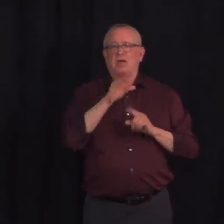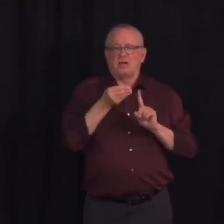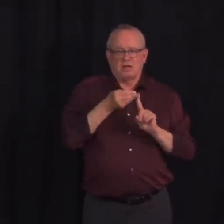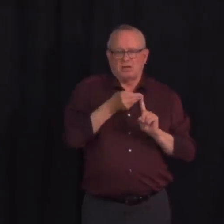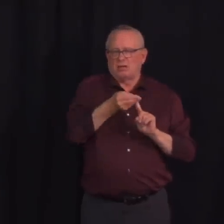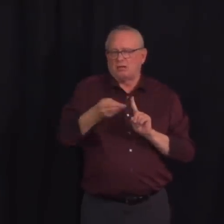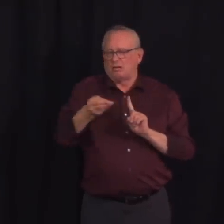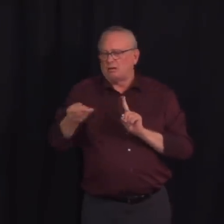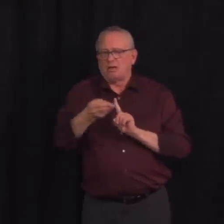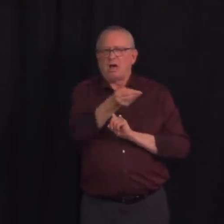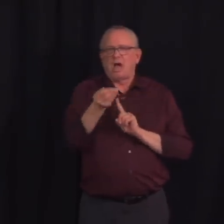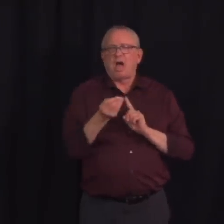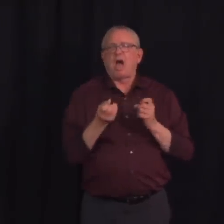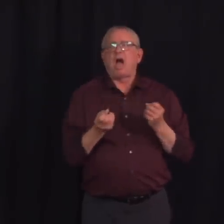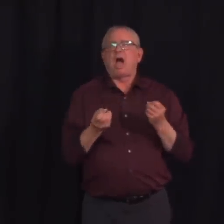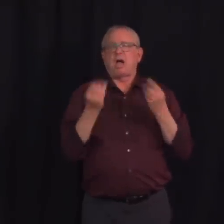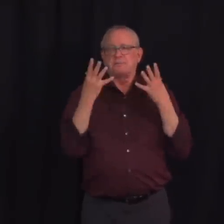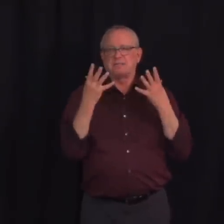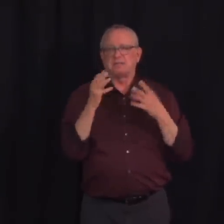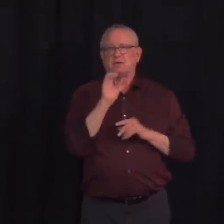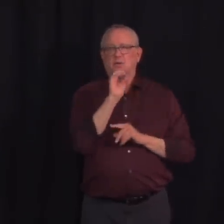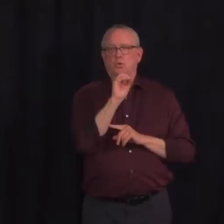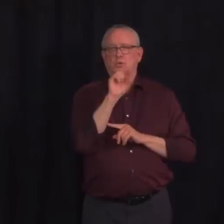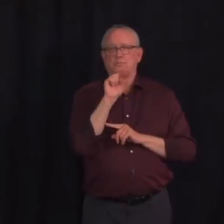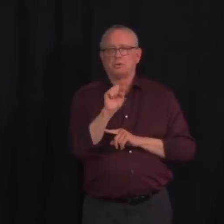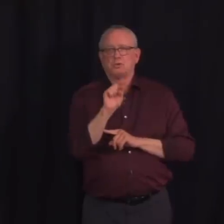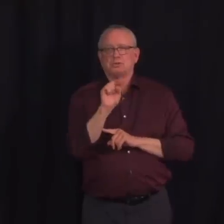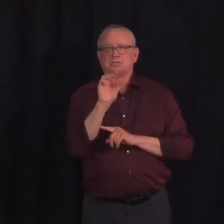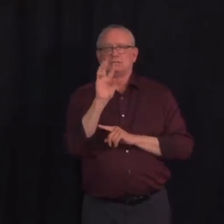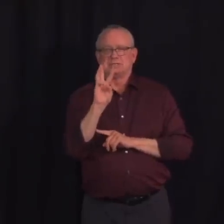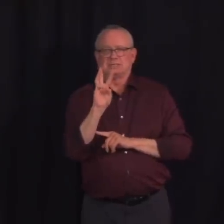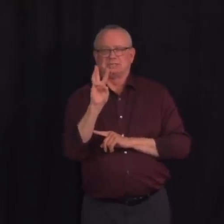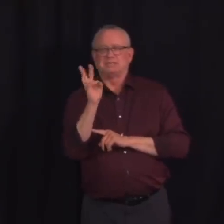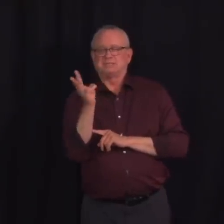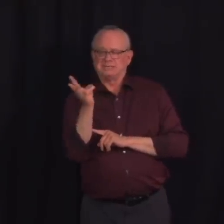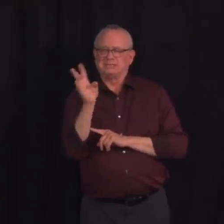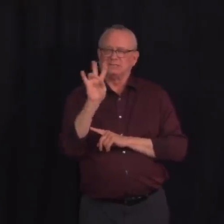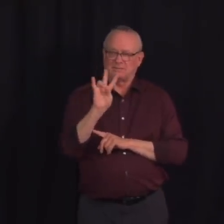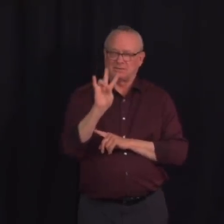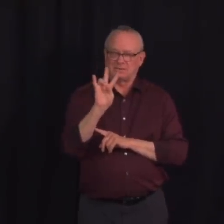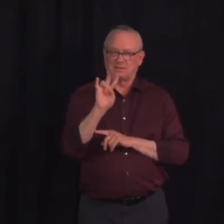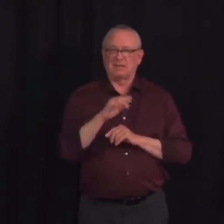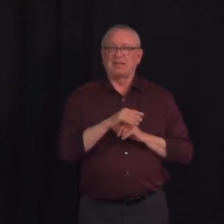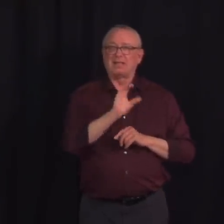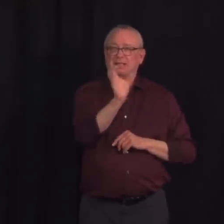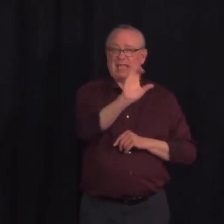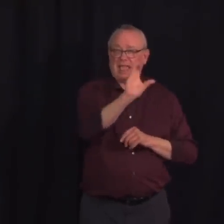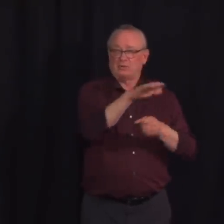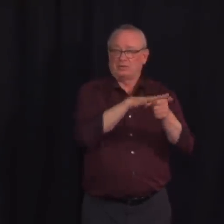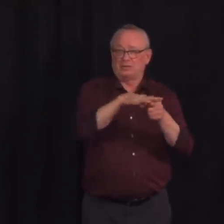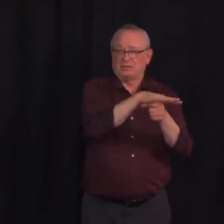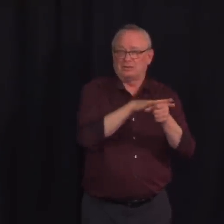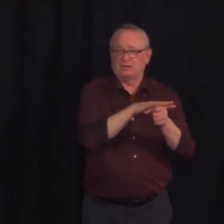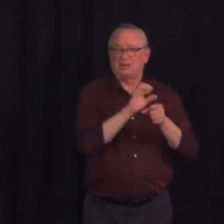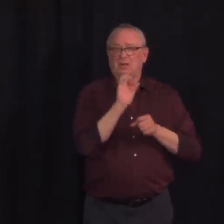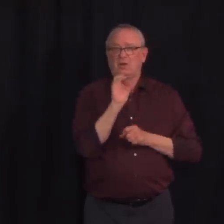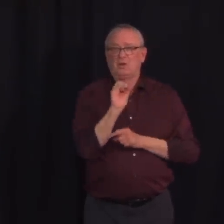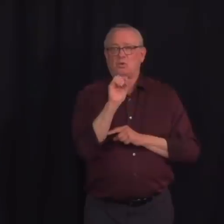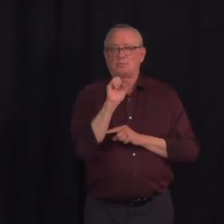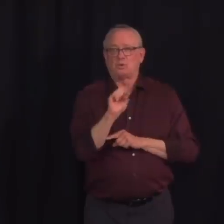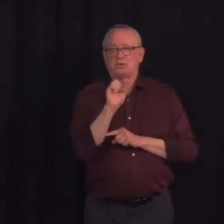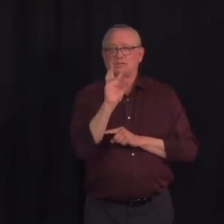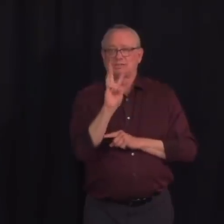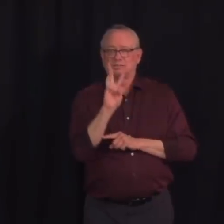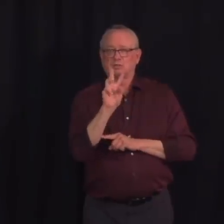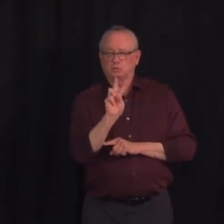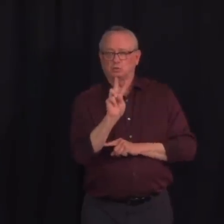active case count down as well. In fact, active cases have declined 52% from their peak earlier